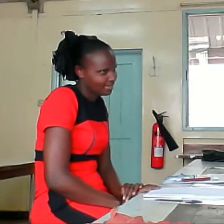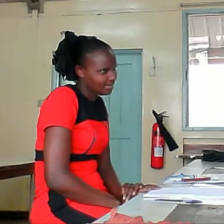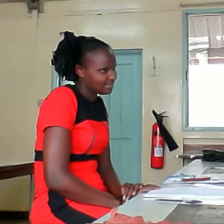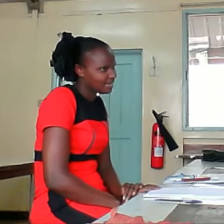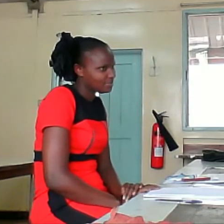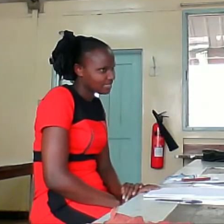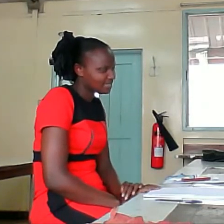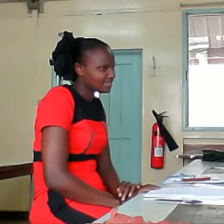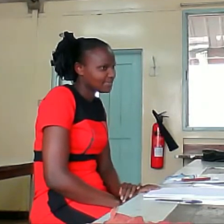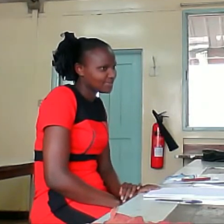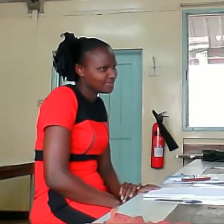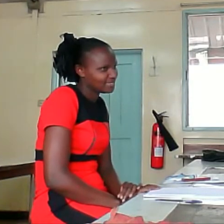Time. Restriction.